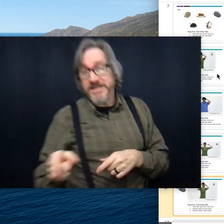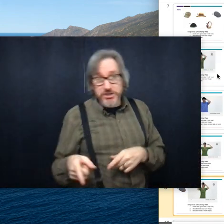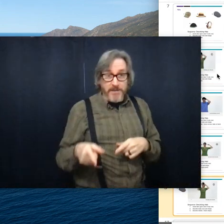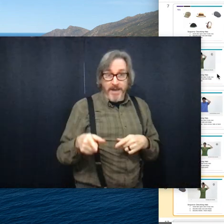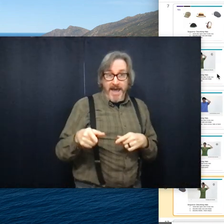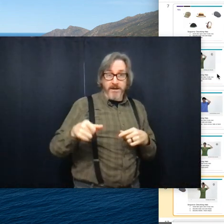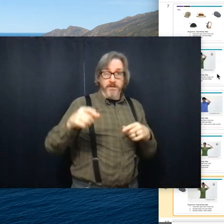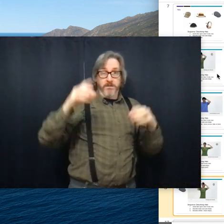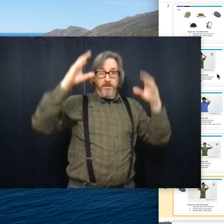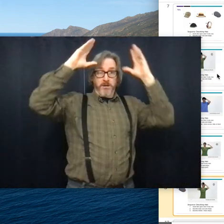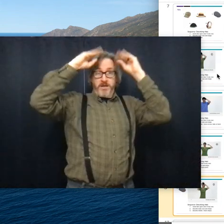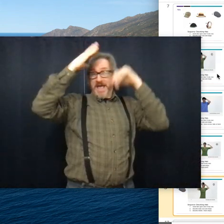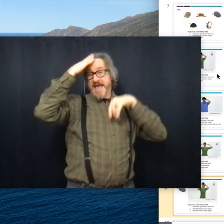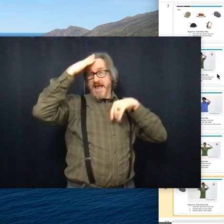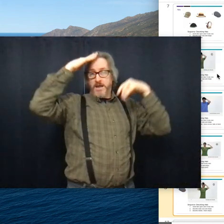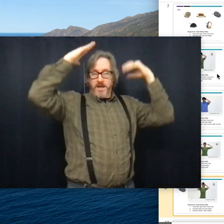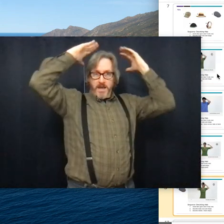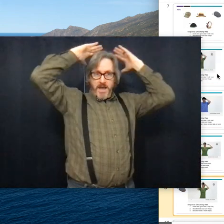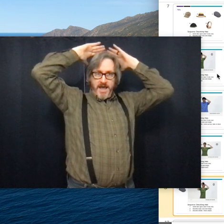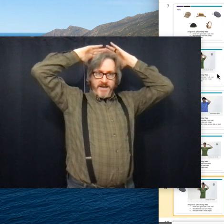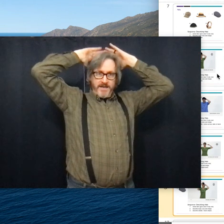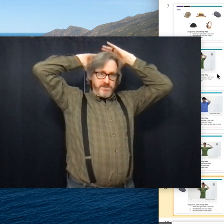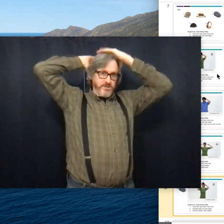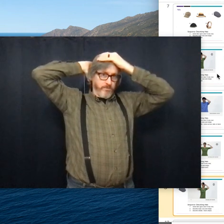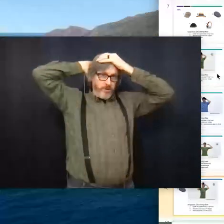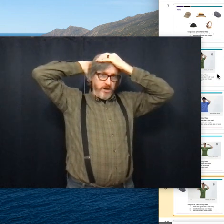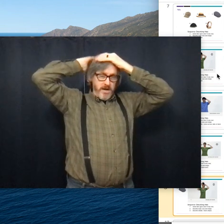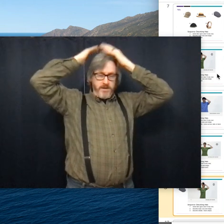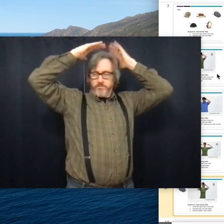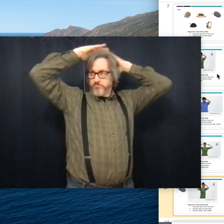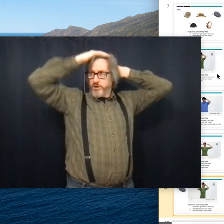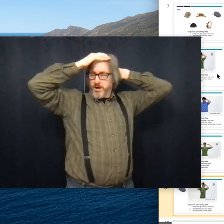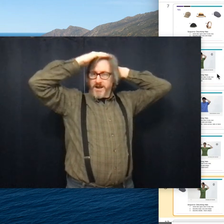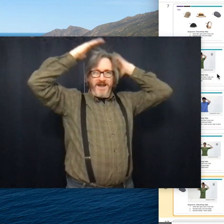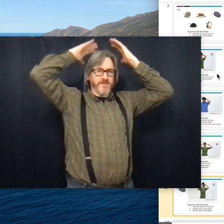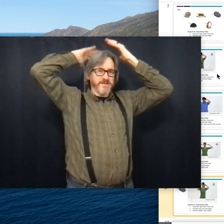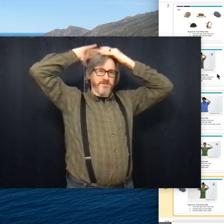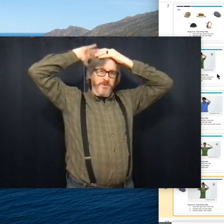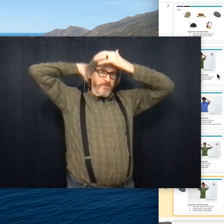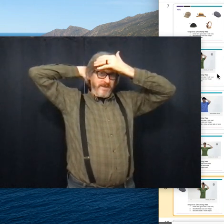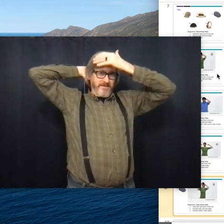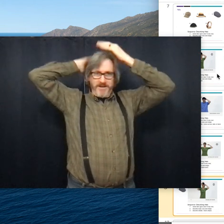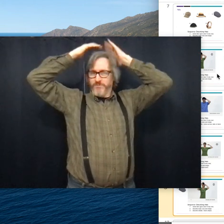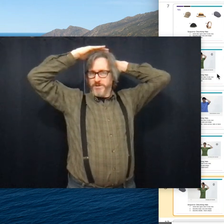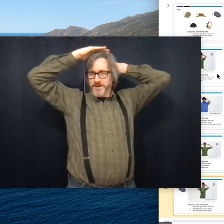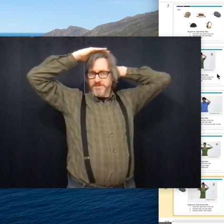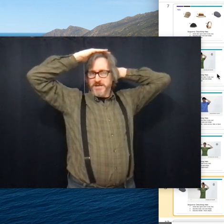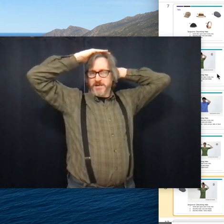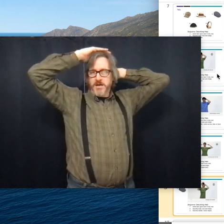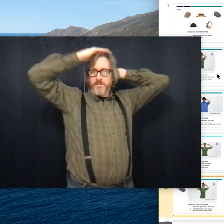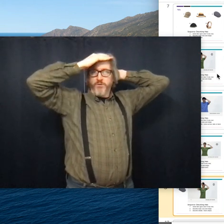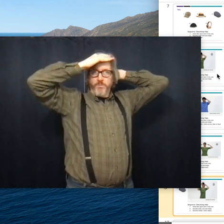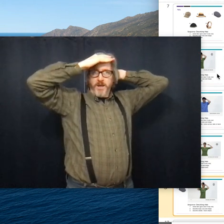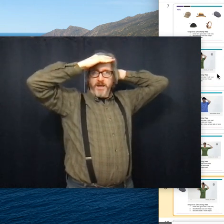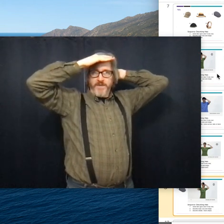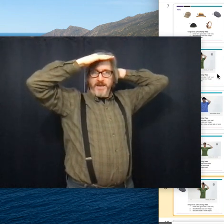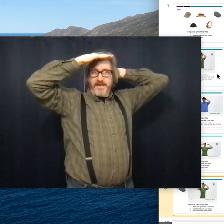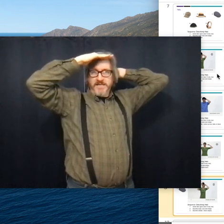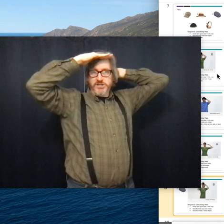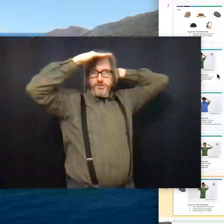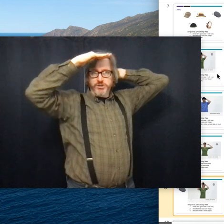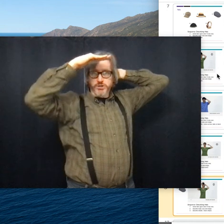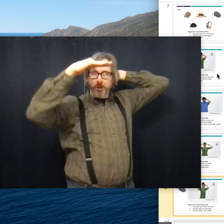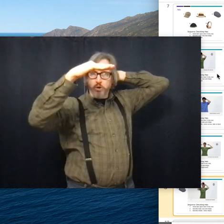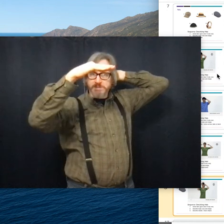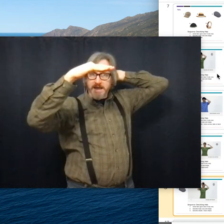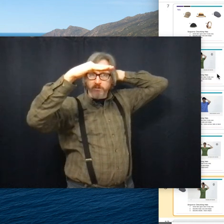now this shape hat, hat, and it's, you put it on, put it on. I always do it with my left hand forward and then I'm stuck. Boom. And then